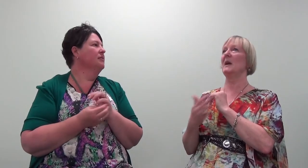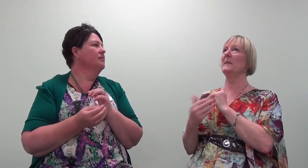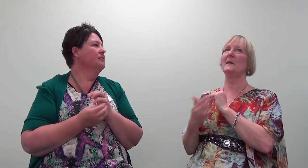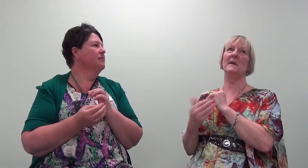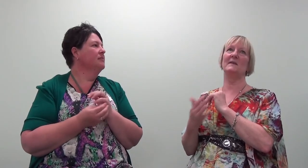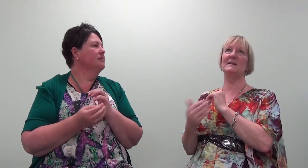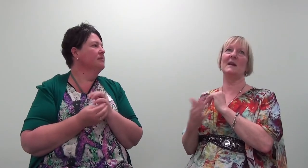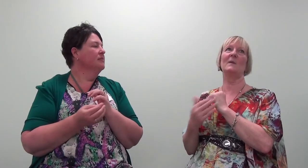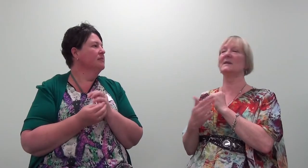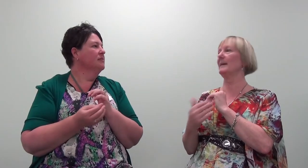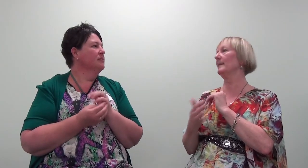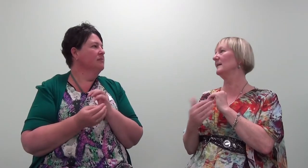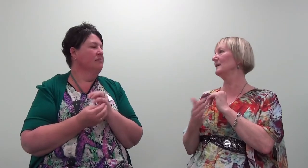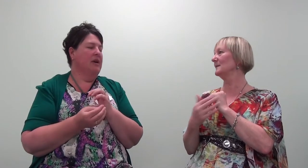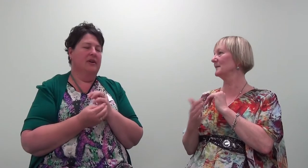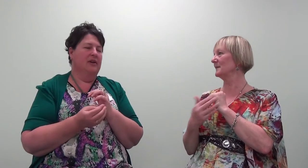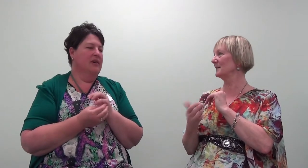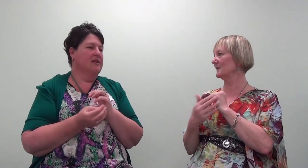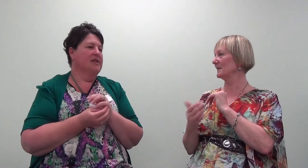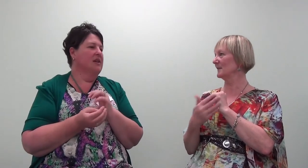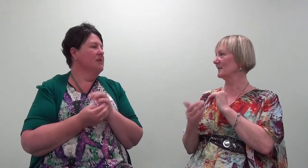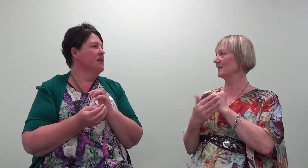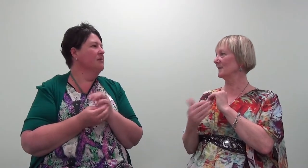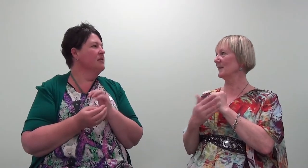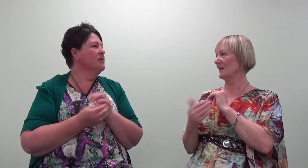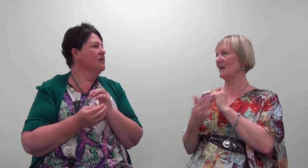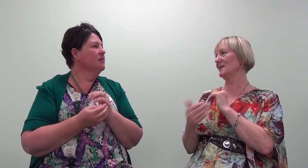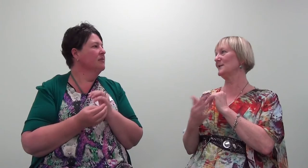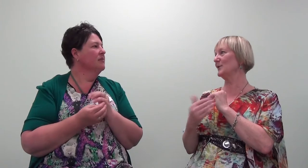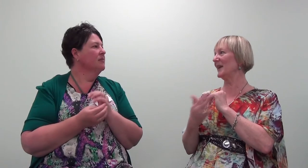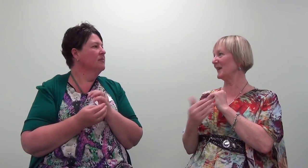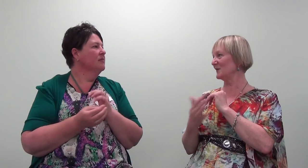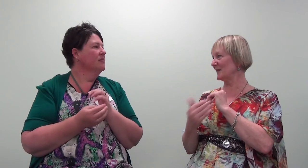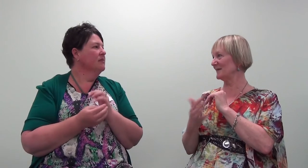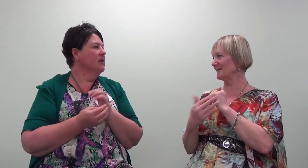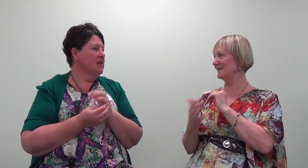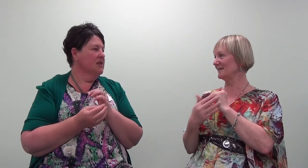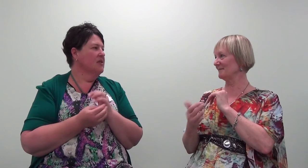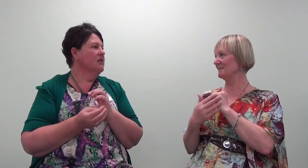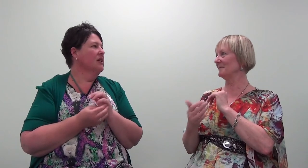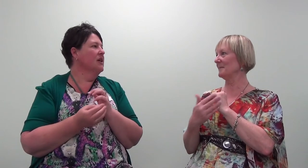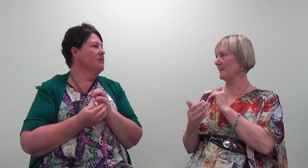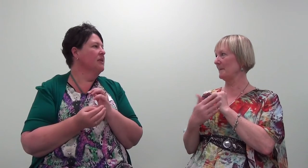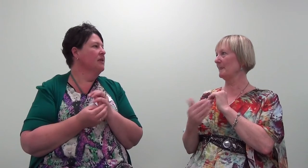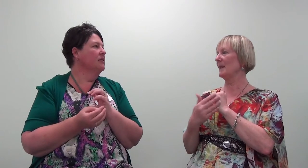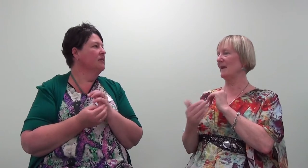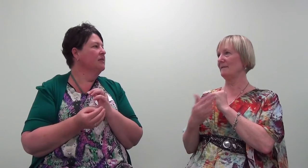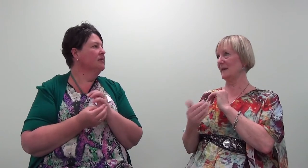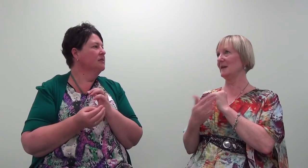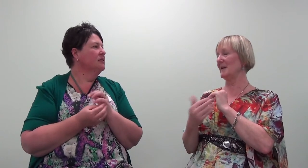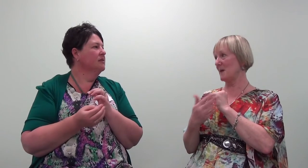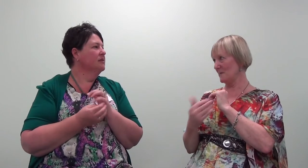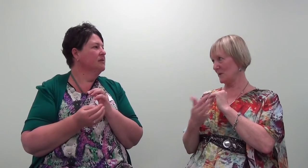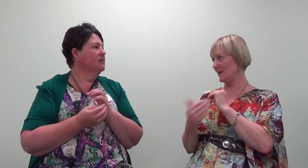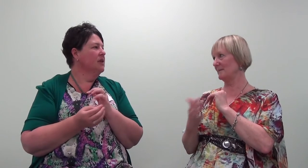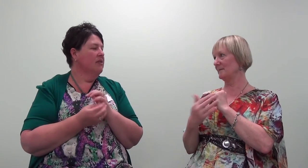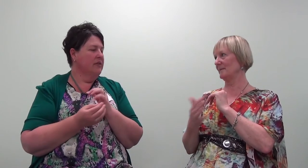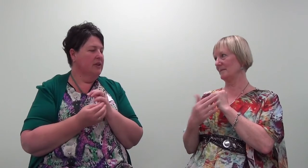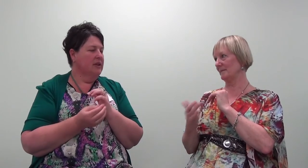Maybe I don't have to say what's happened. Maybe I don't have to say what's happened. I can still connect with it. I can still connect with it. And feel it in my body. And feel it